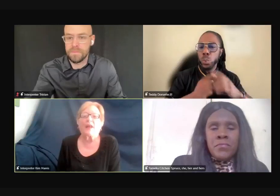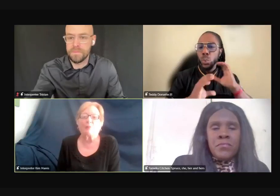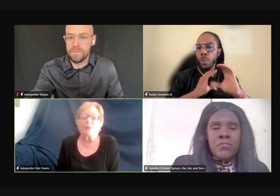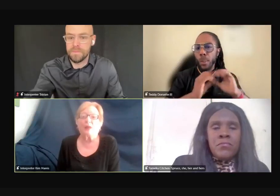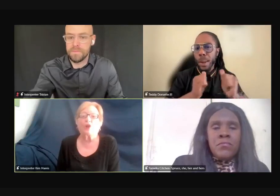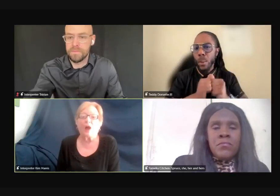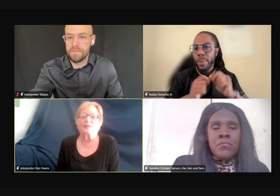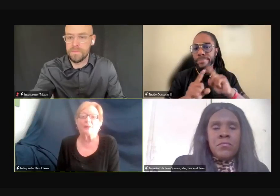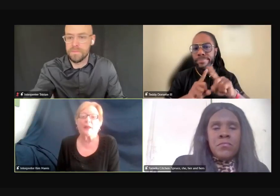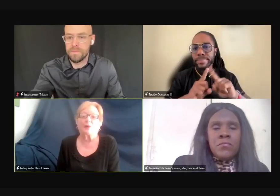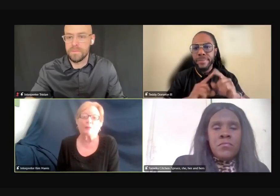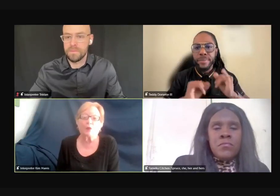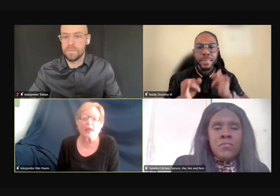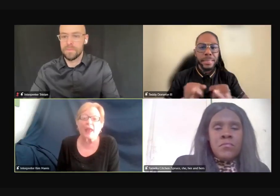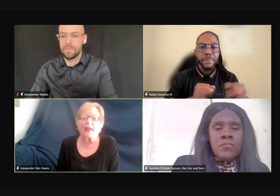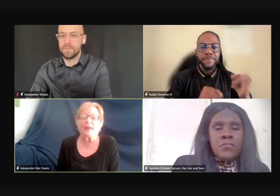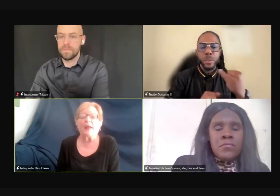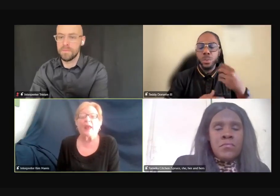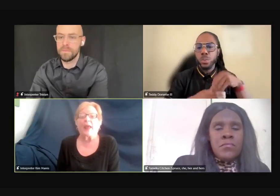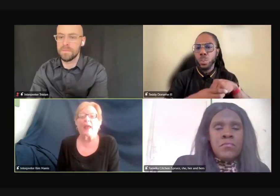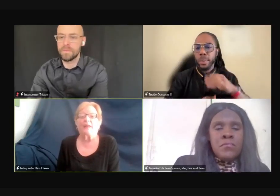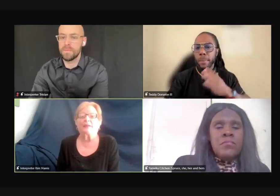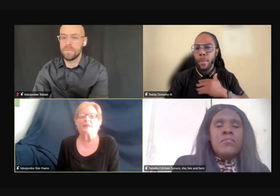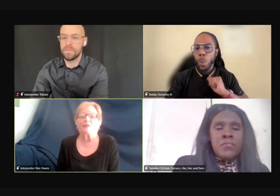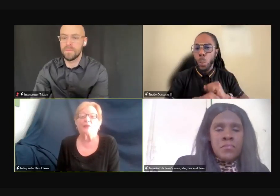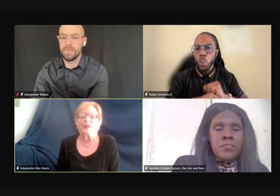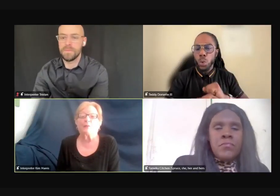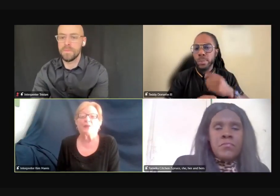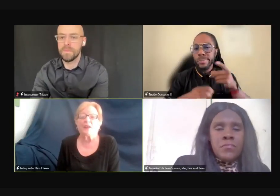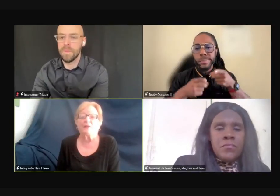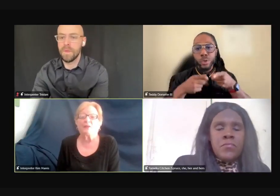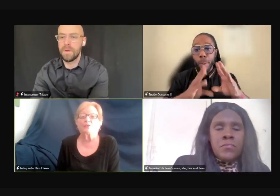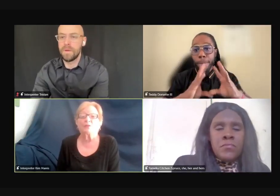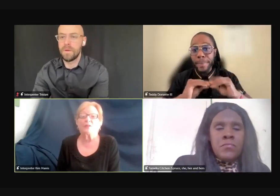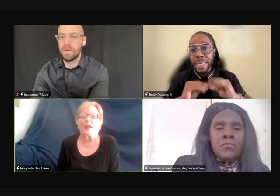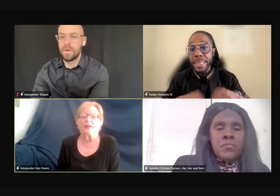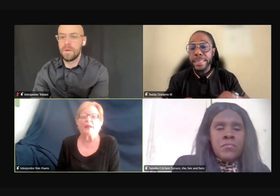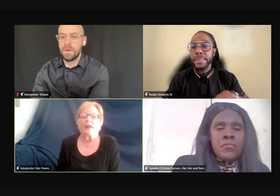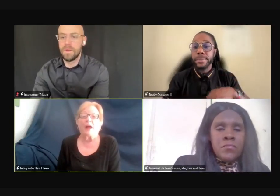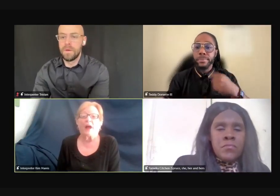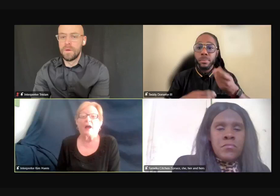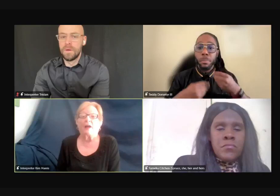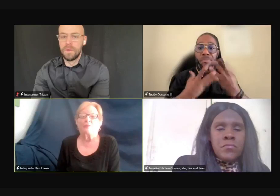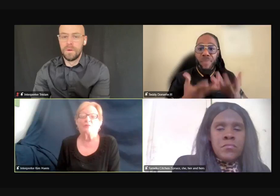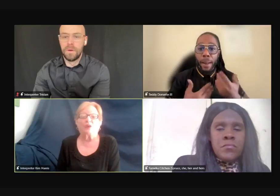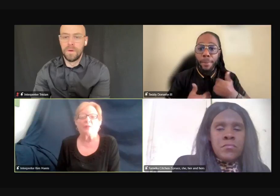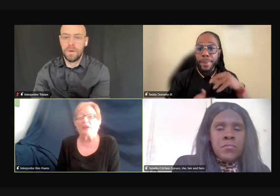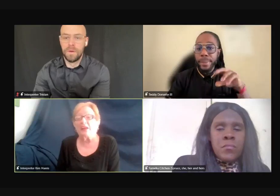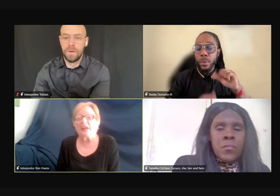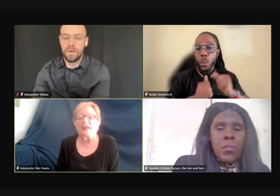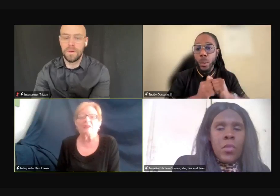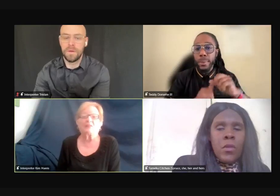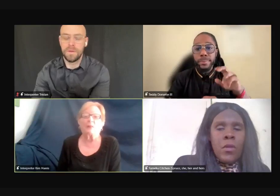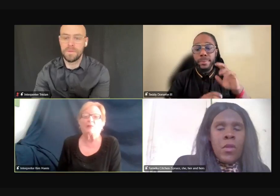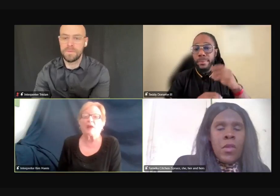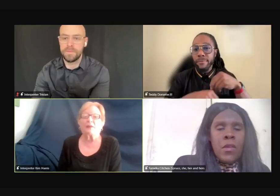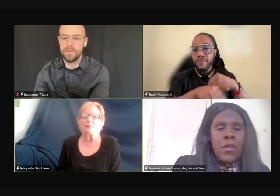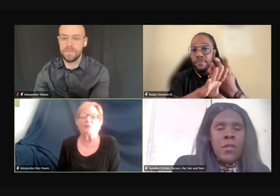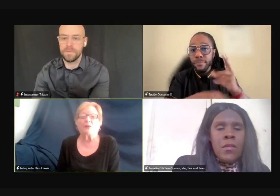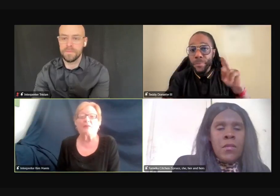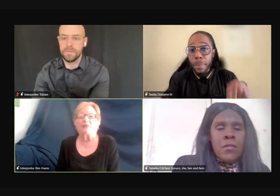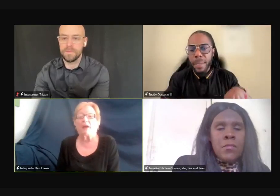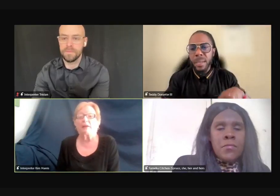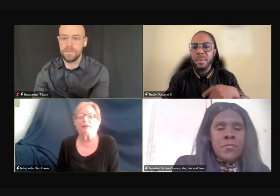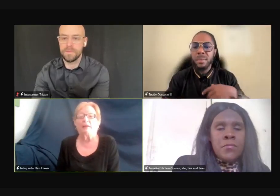brought in and helped me a lot to be able to communicate with the individuals and during meetings and they